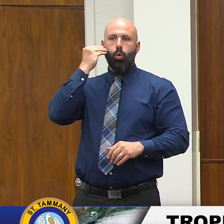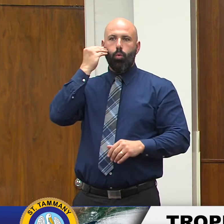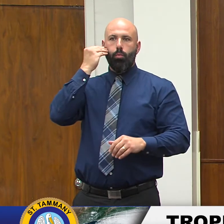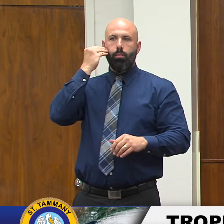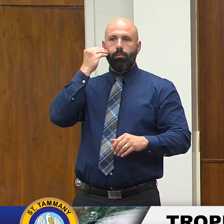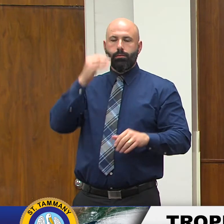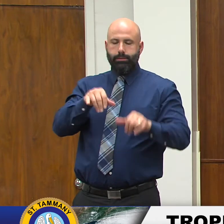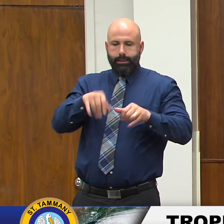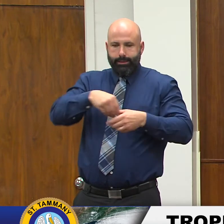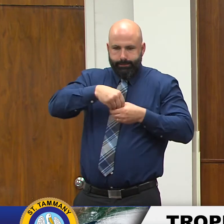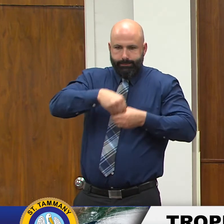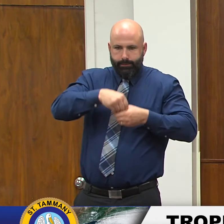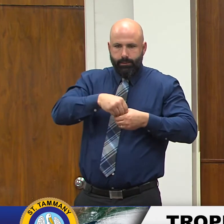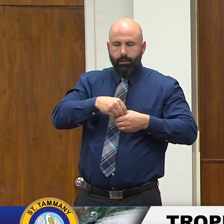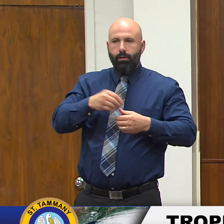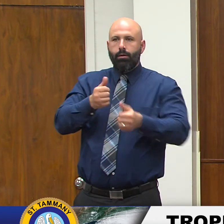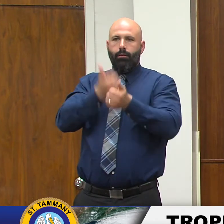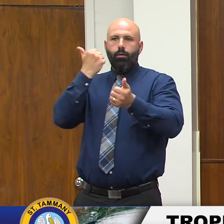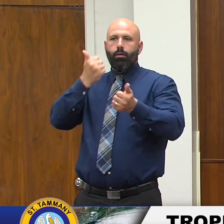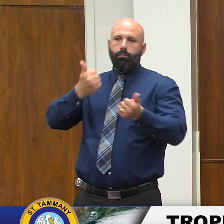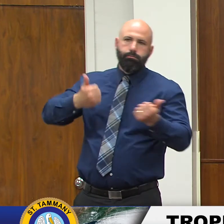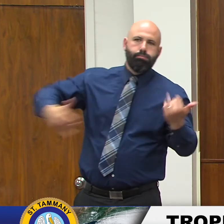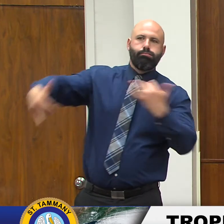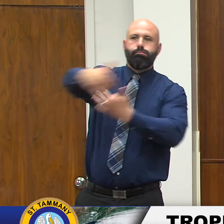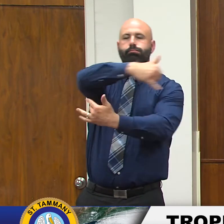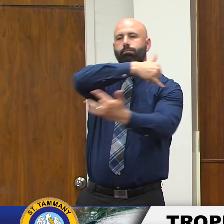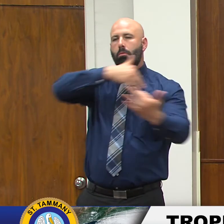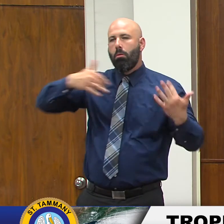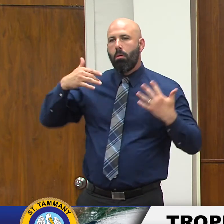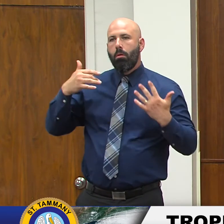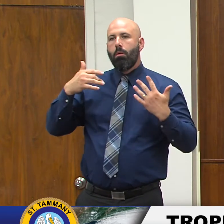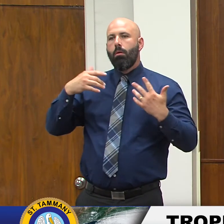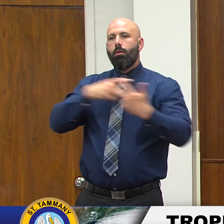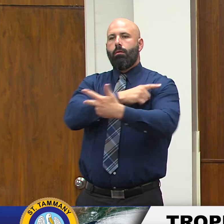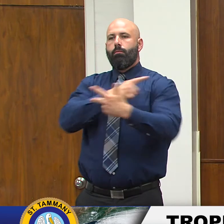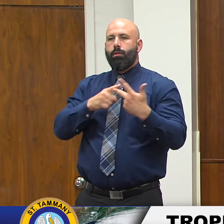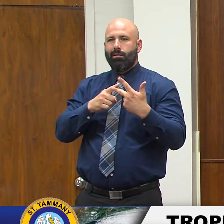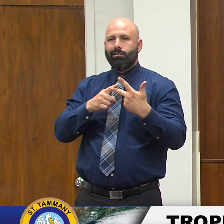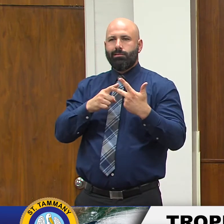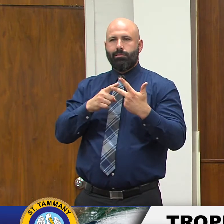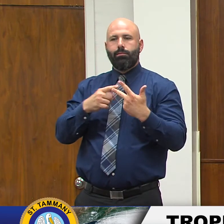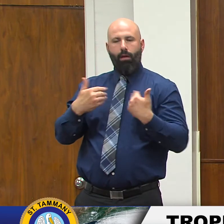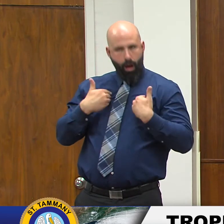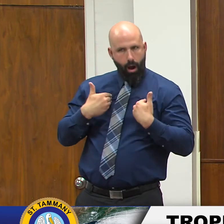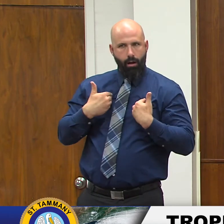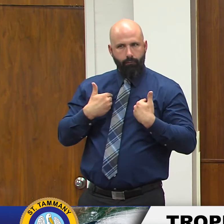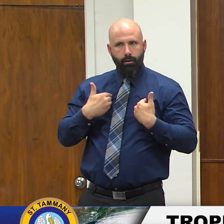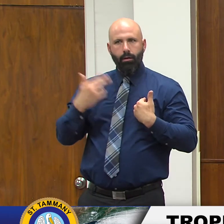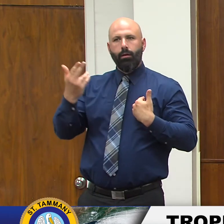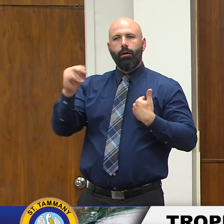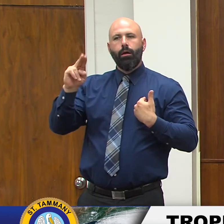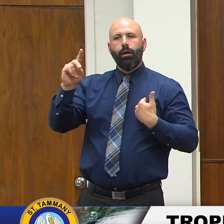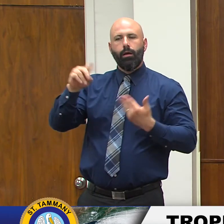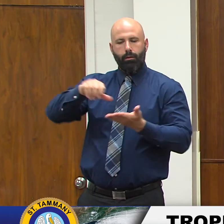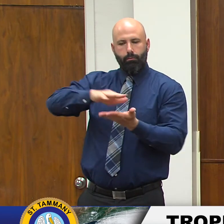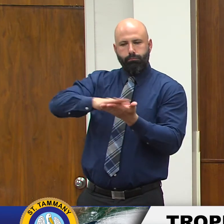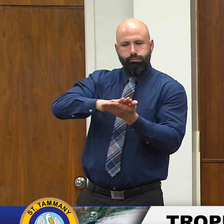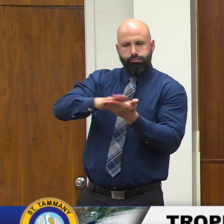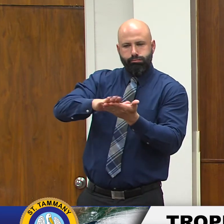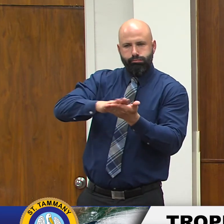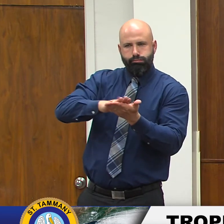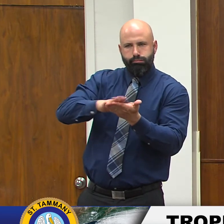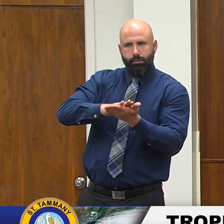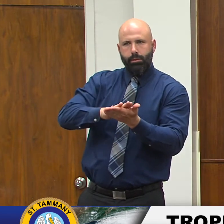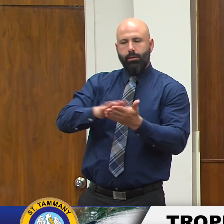large social gatherings and have all of the precautions that i mentioned earlier hand disinfectant masks and